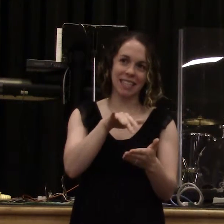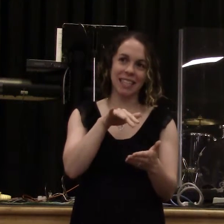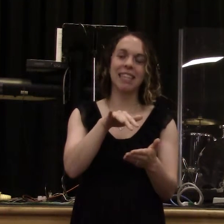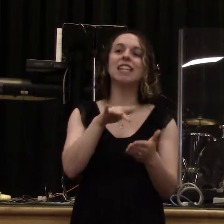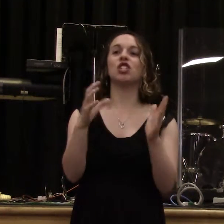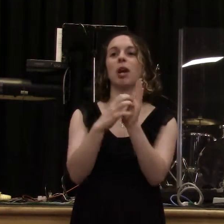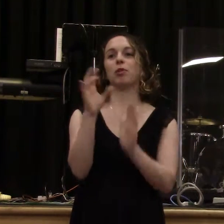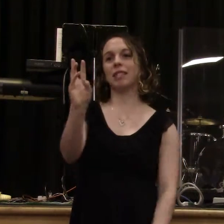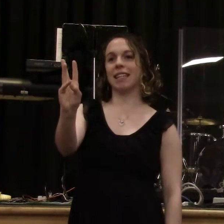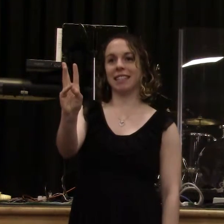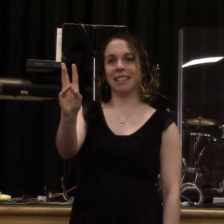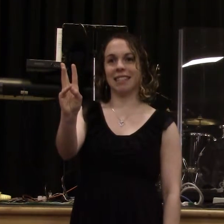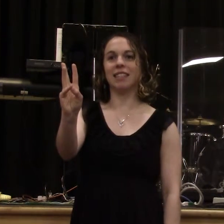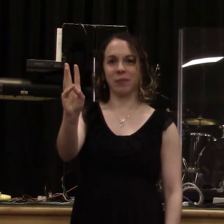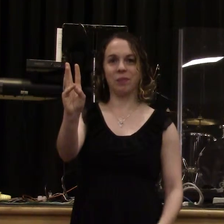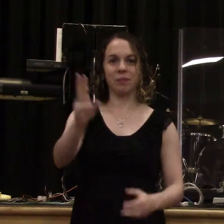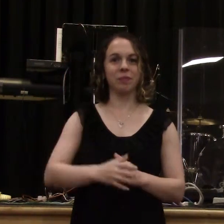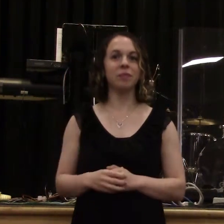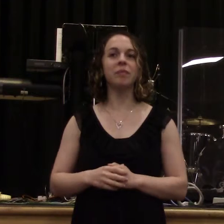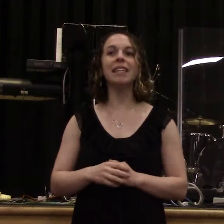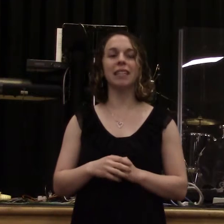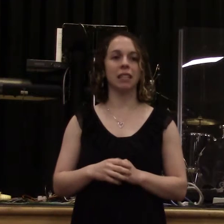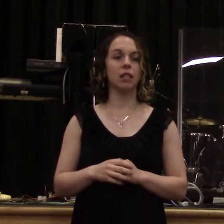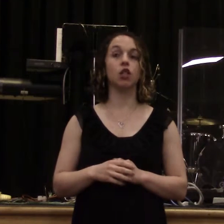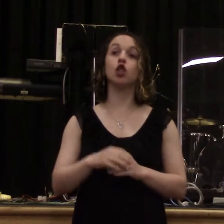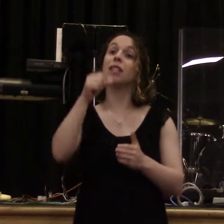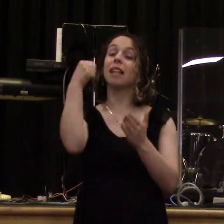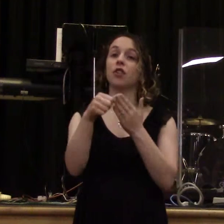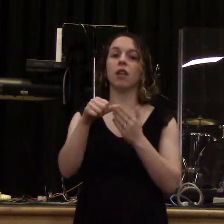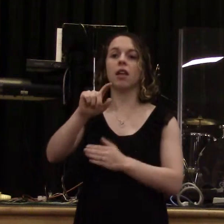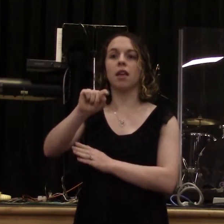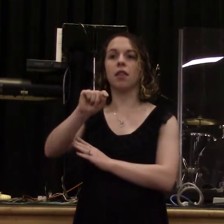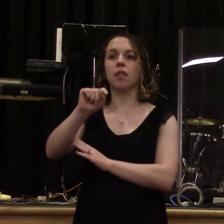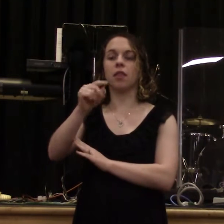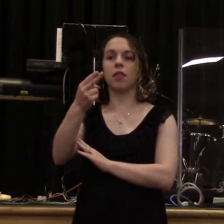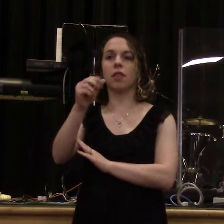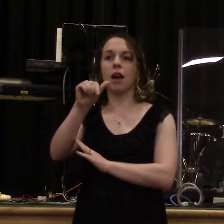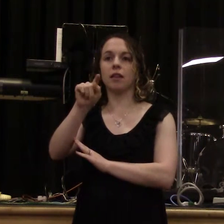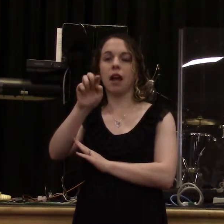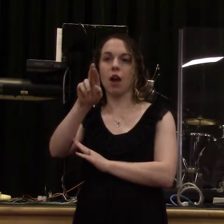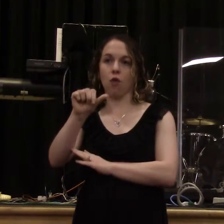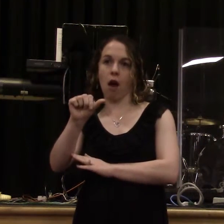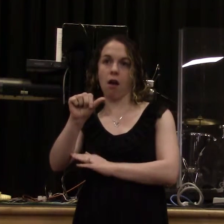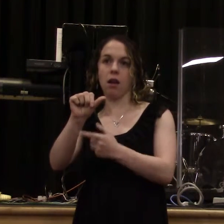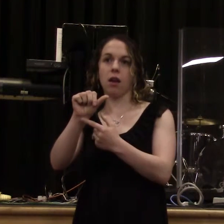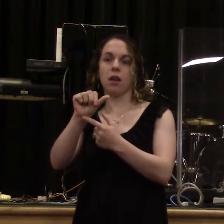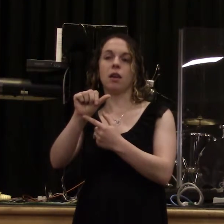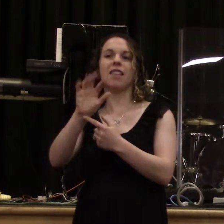six of the book of Revelation. So this is the letter to Thyatira. It's the fourth letter. In verse 18 it says, to the